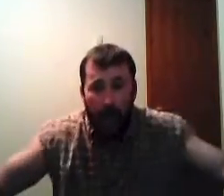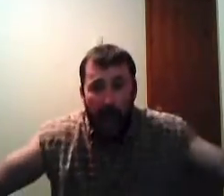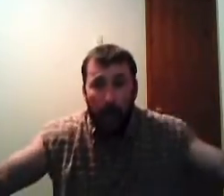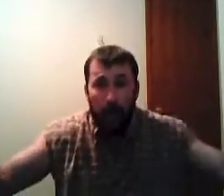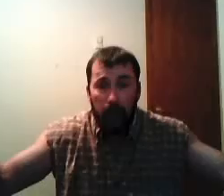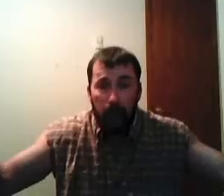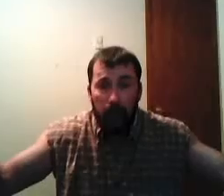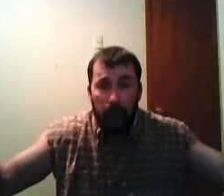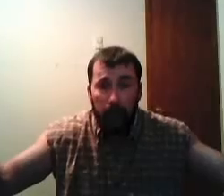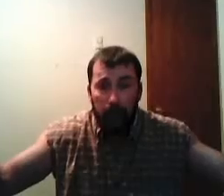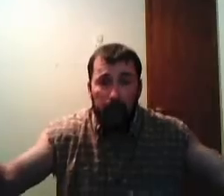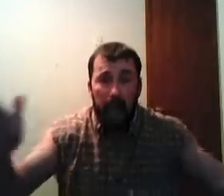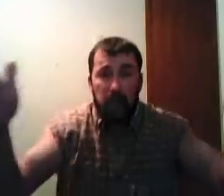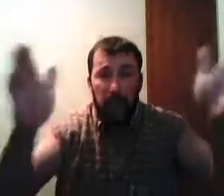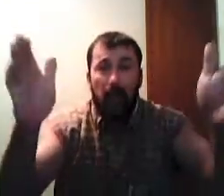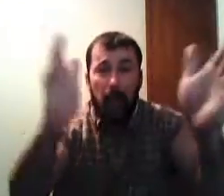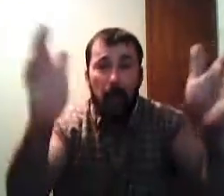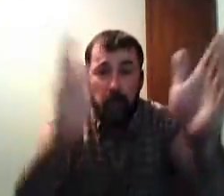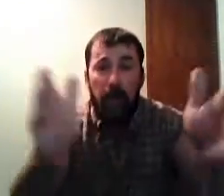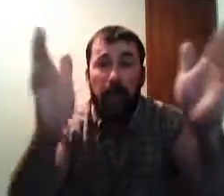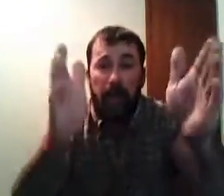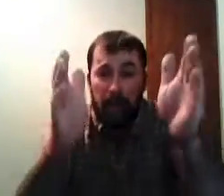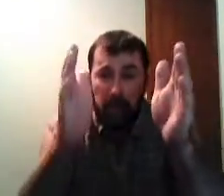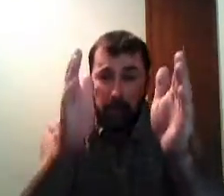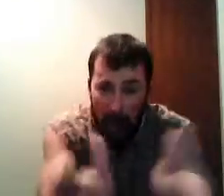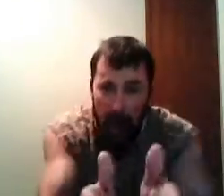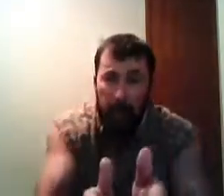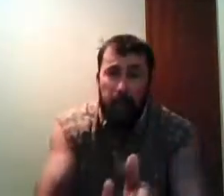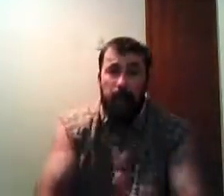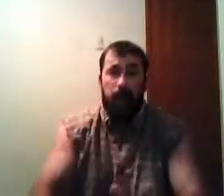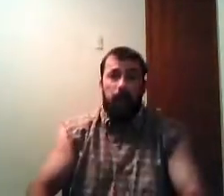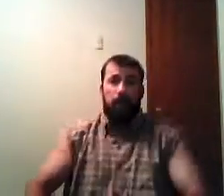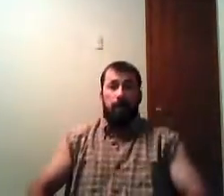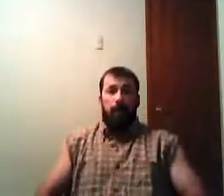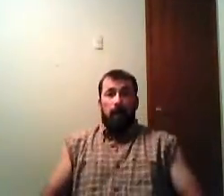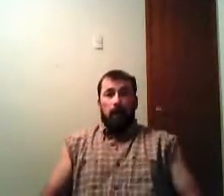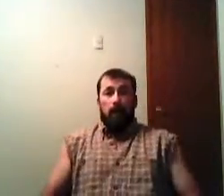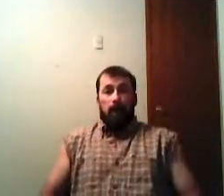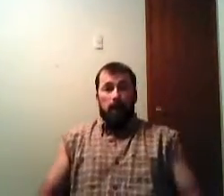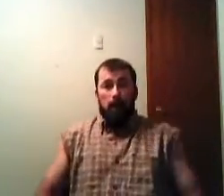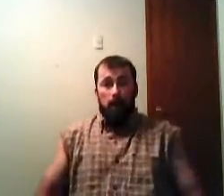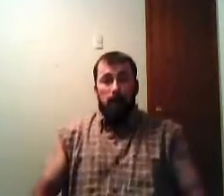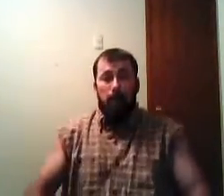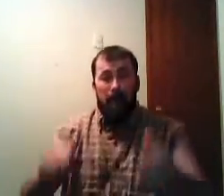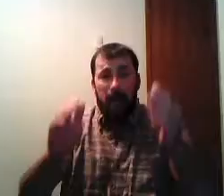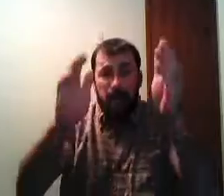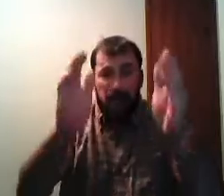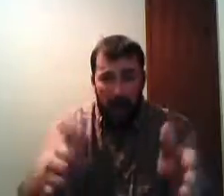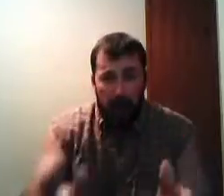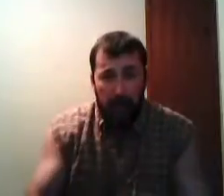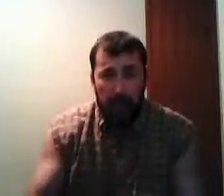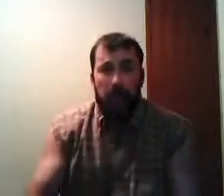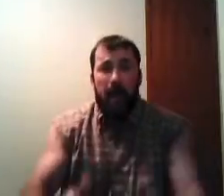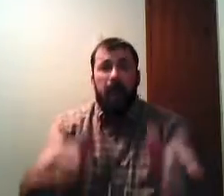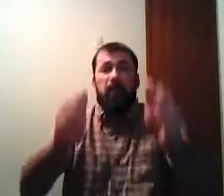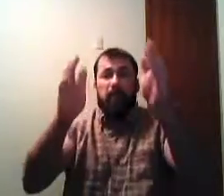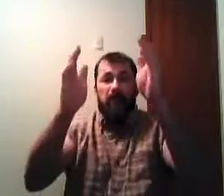allow it thou shalt not shed innocent blood but man's government the United States